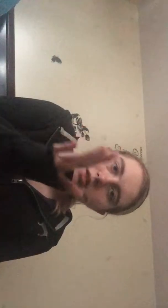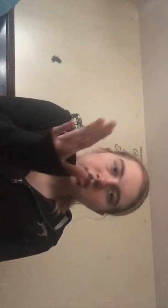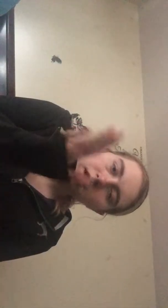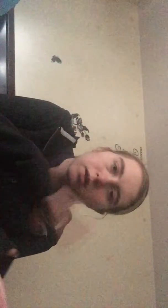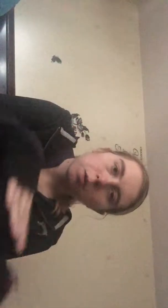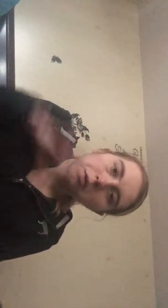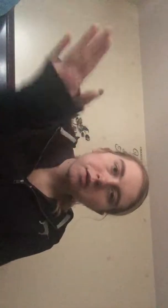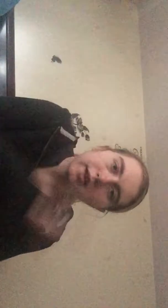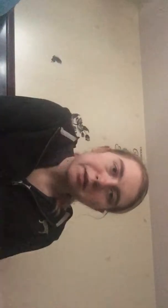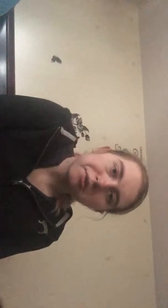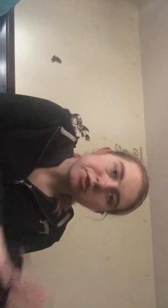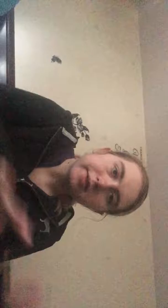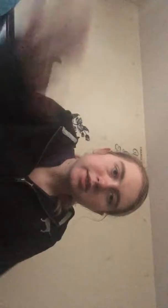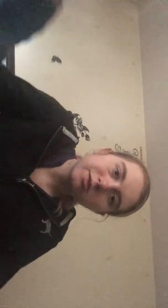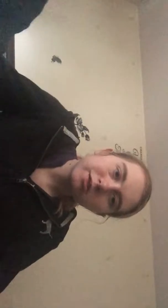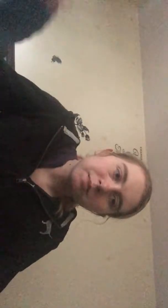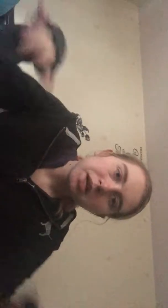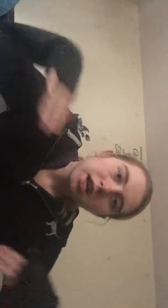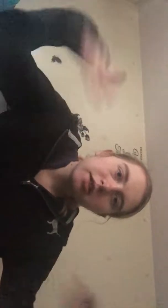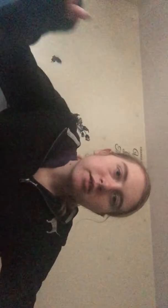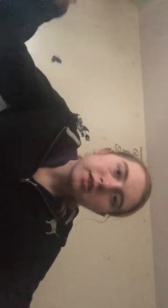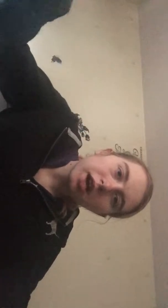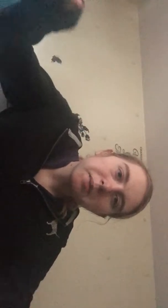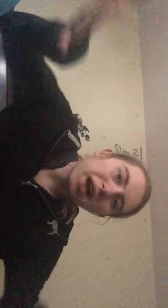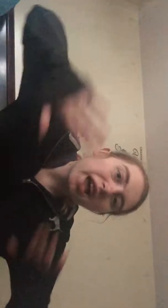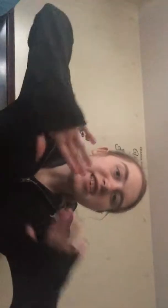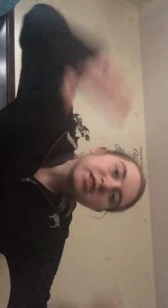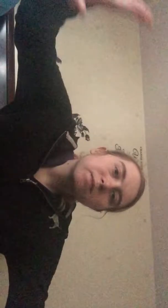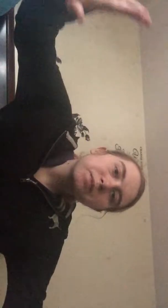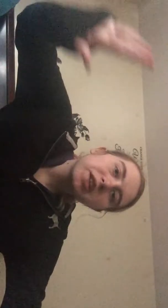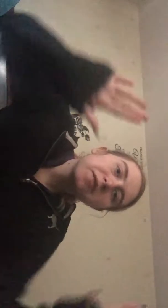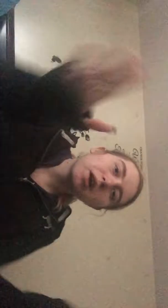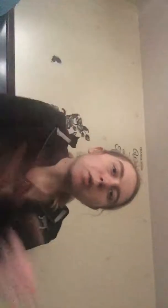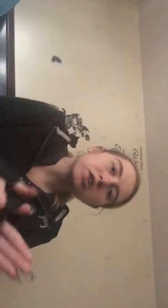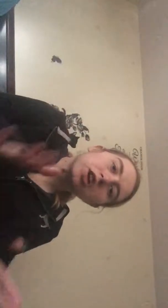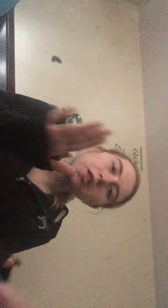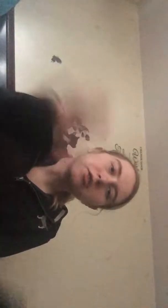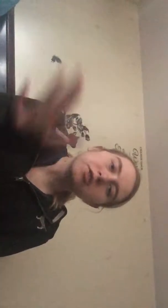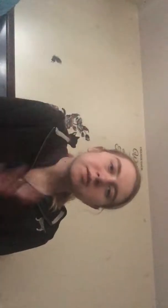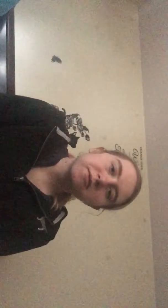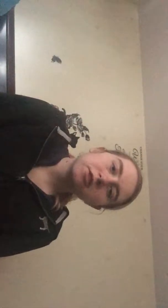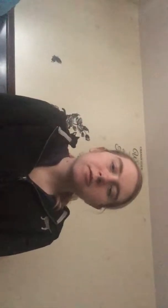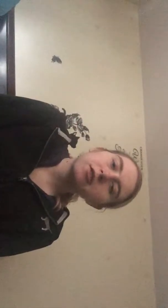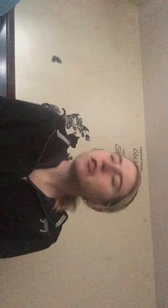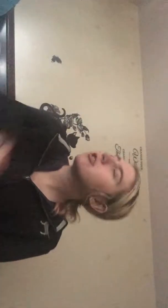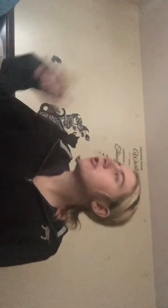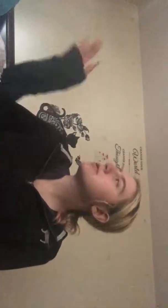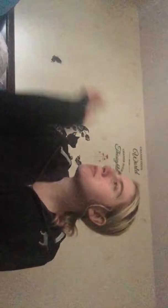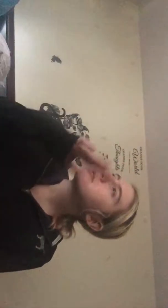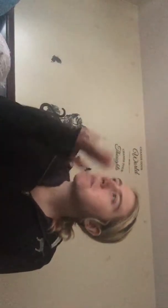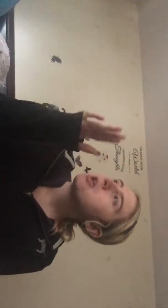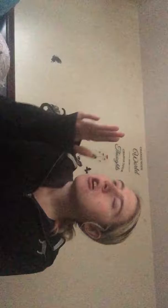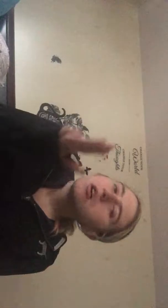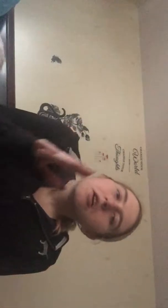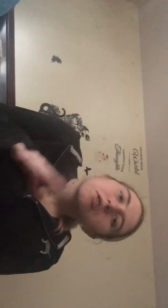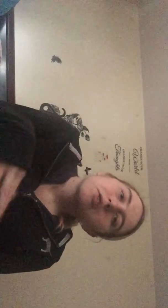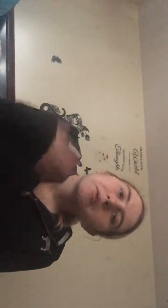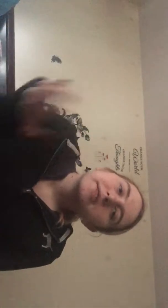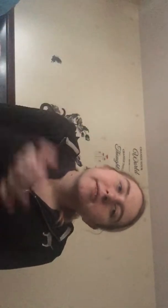like where the animaltronics or I looked up I if I watch other youtube youtubers go into